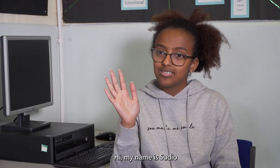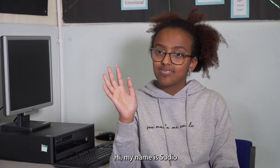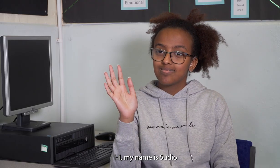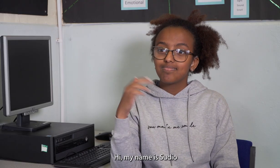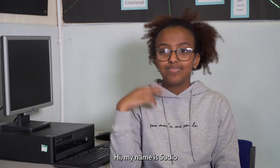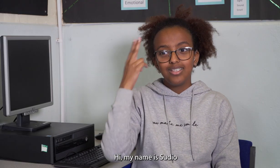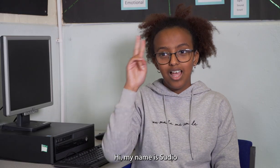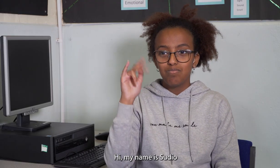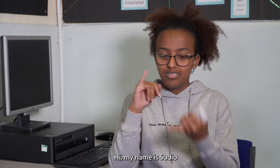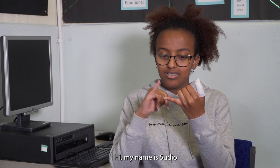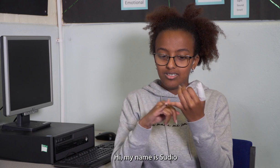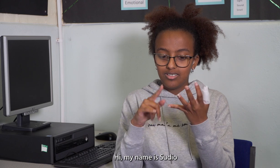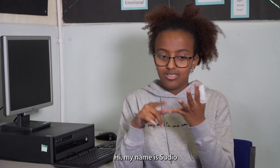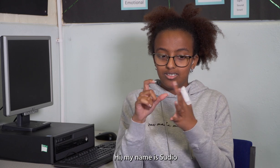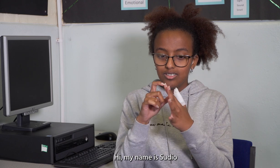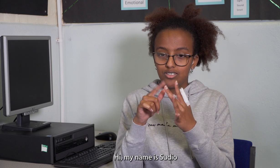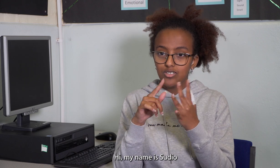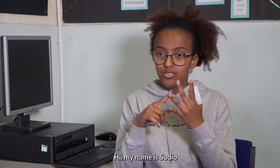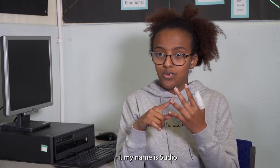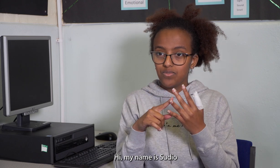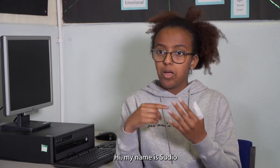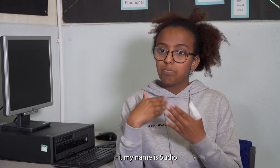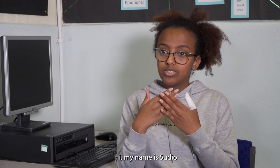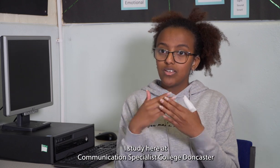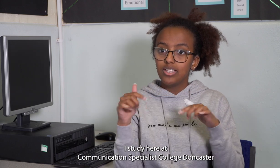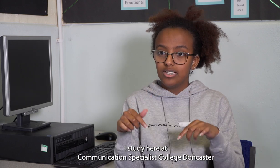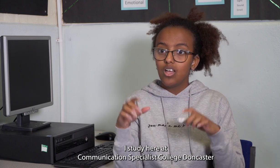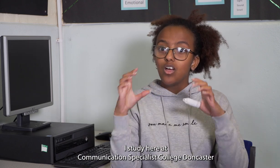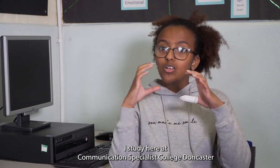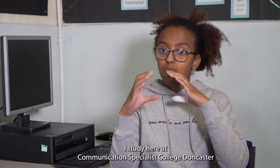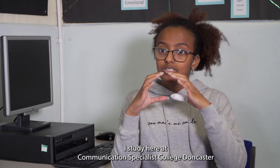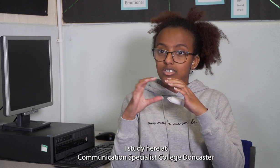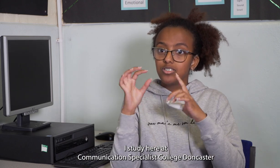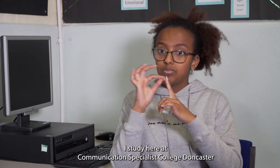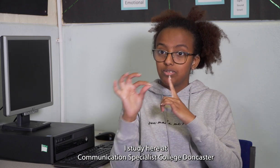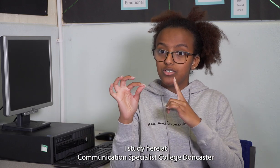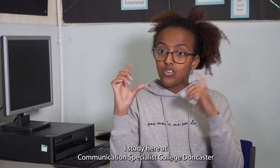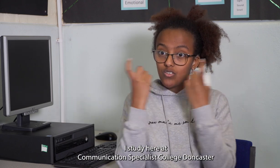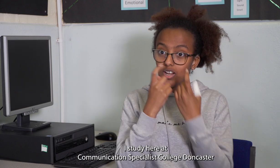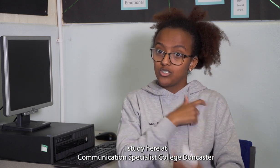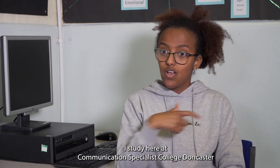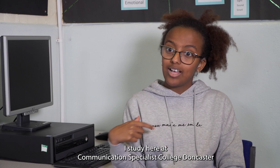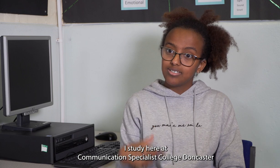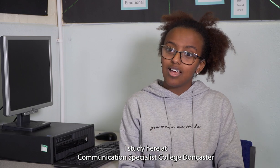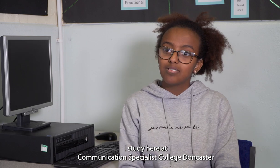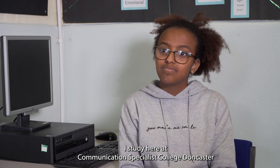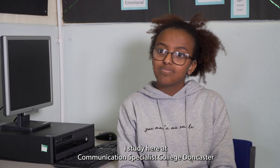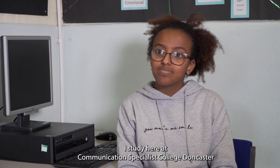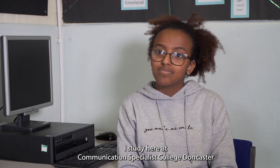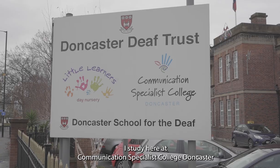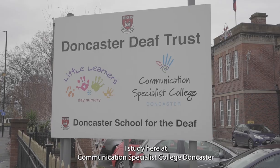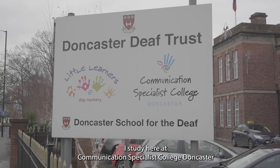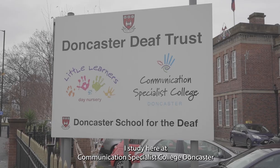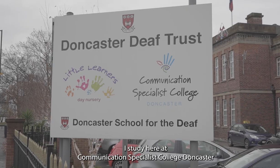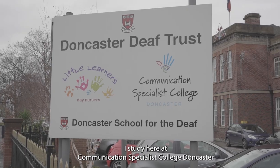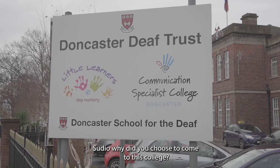Hi, my name is Sudio. I study here at Communication Specialist College, Doncaster.